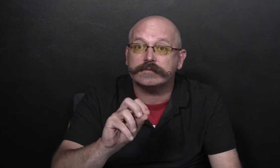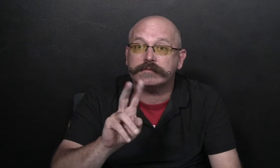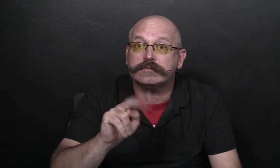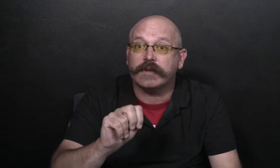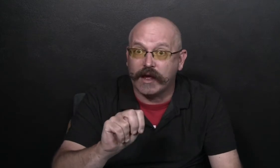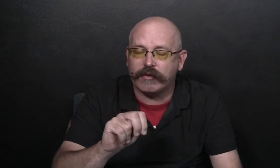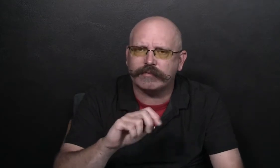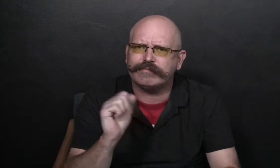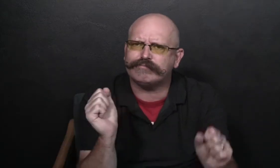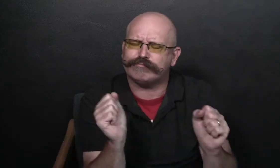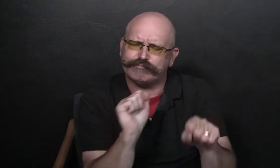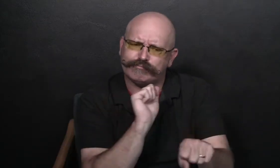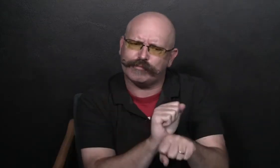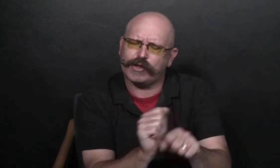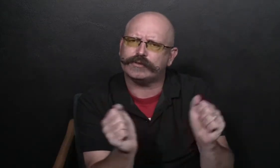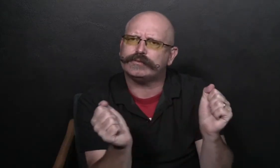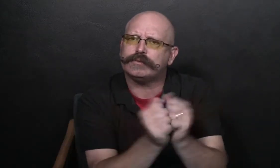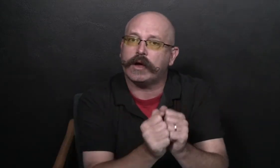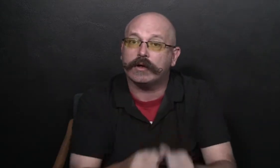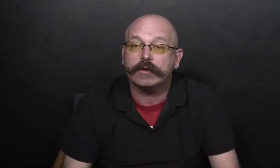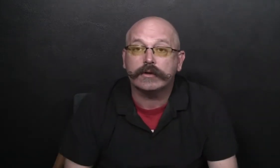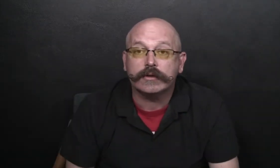work together.